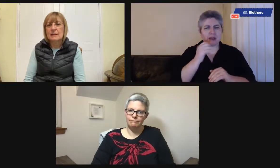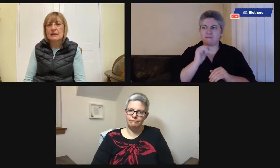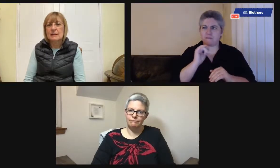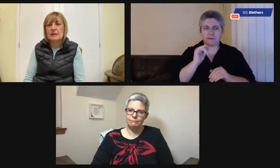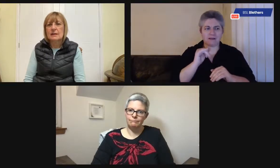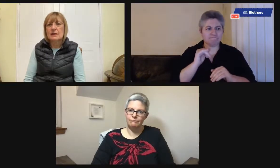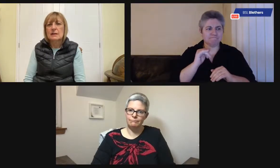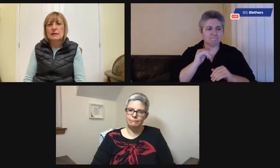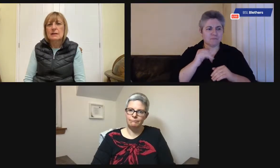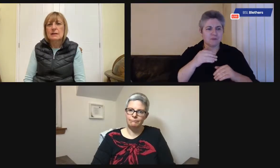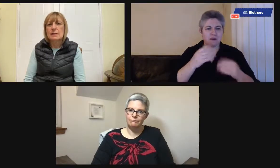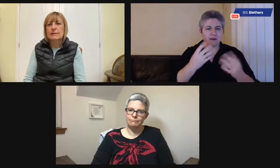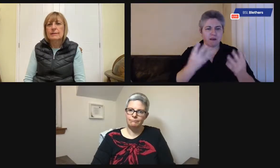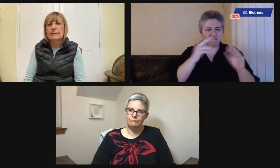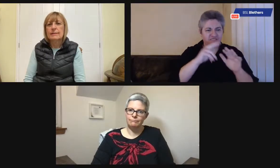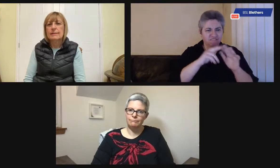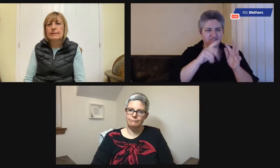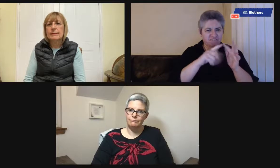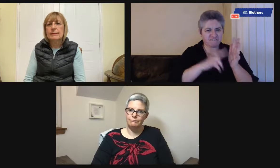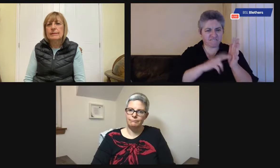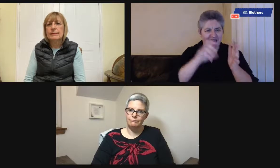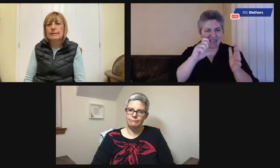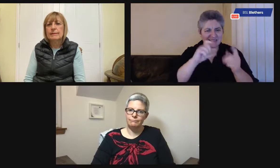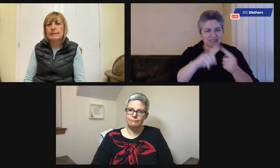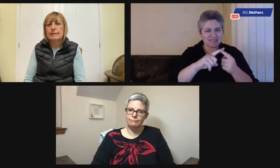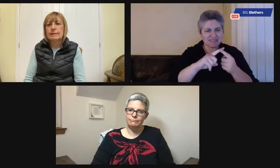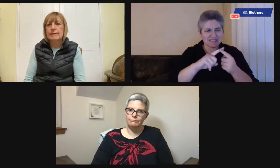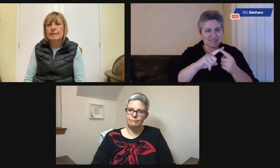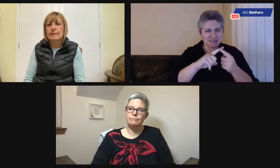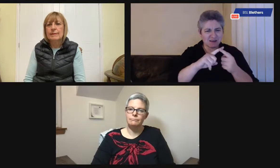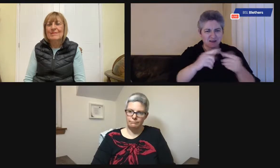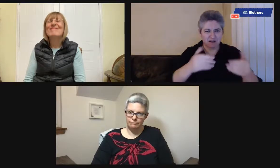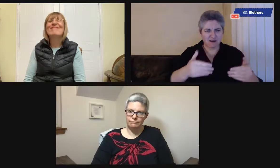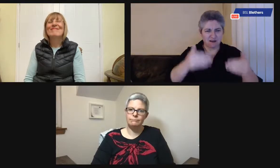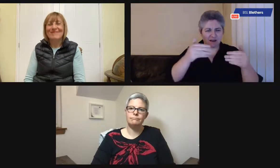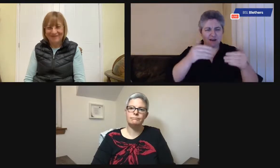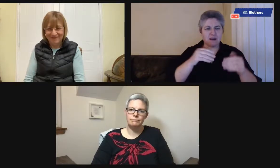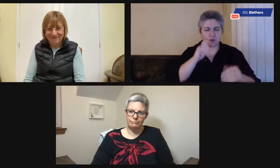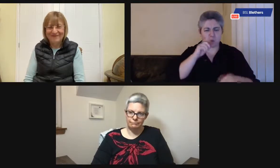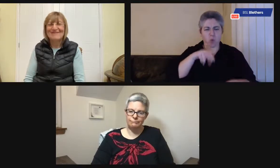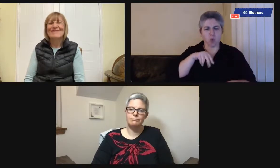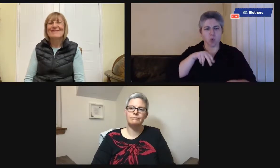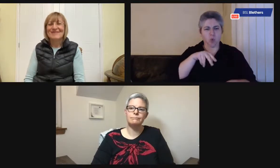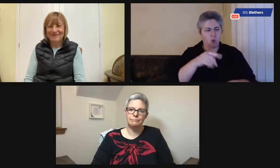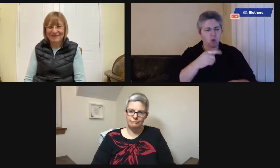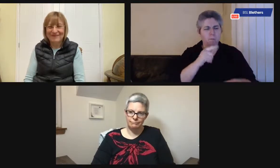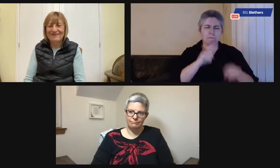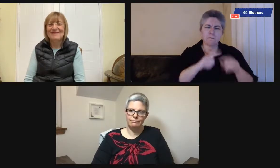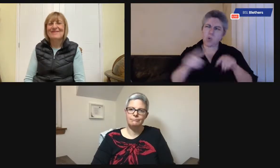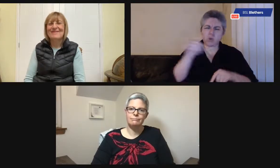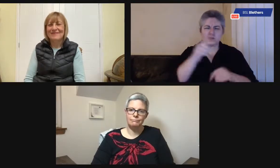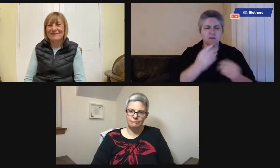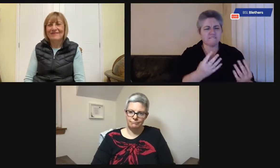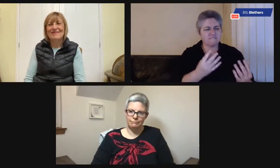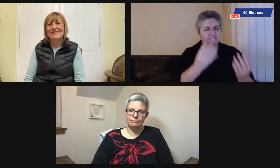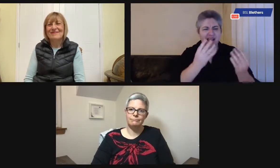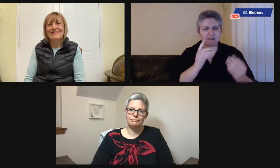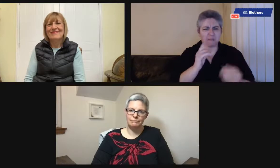outside the house, sometimes, you know, if you have door facings or,